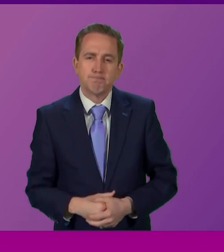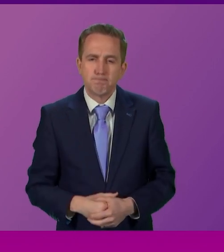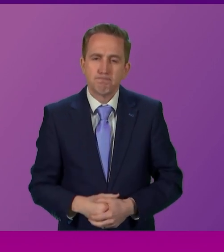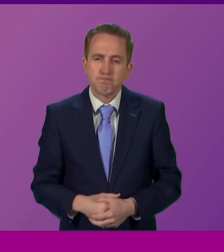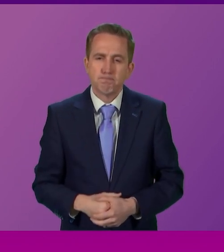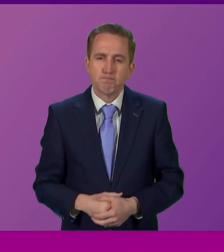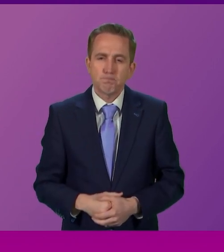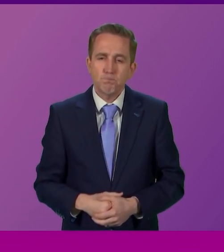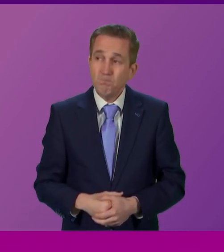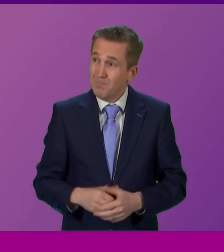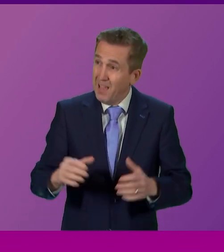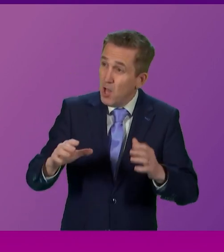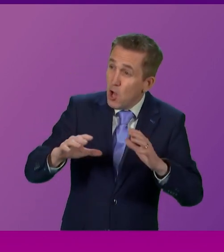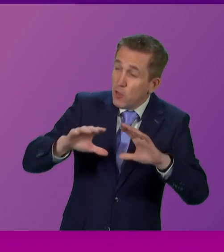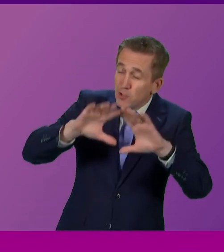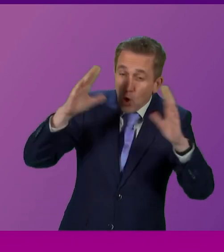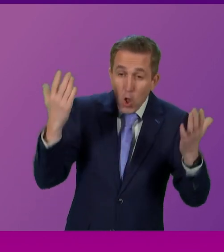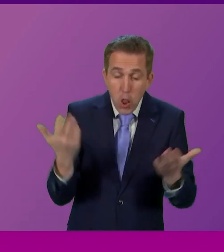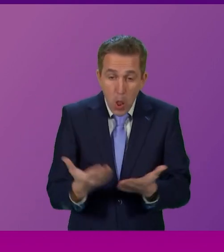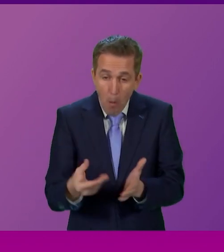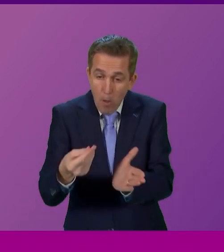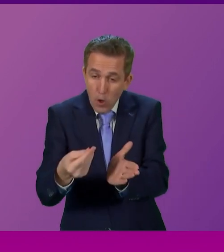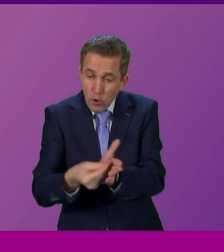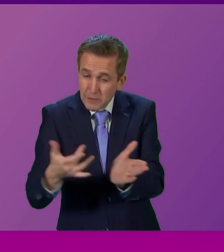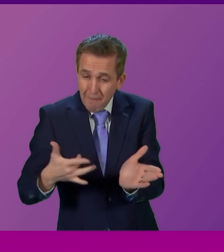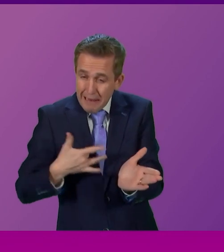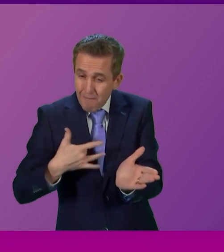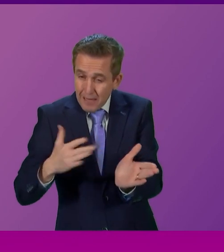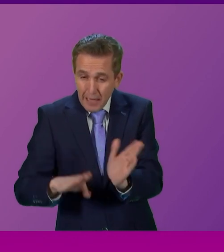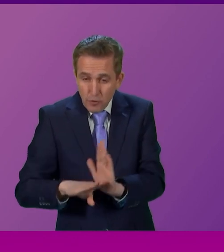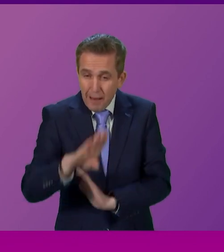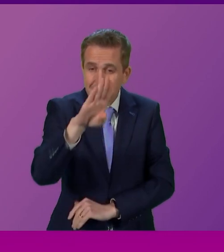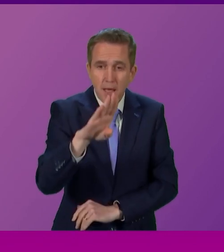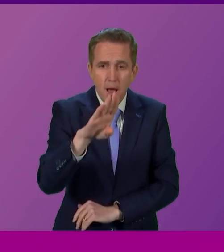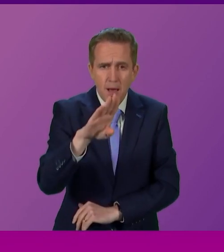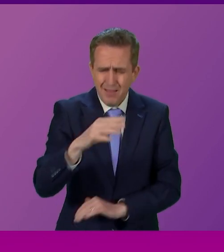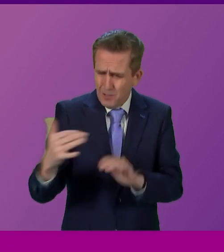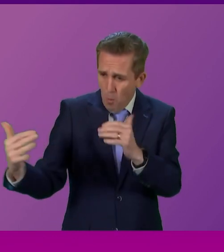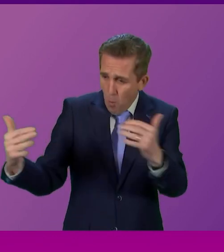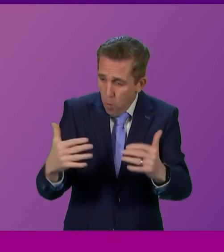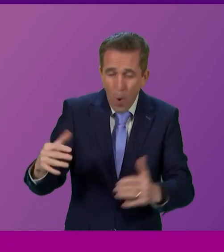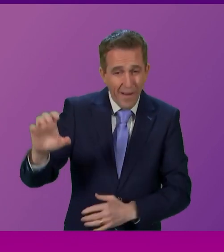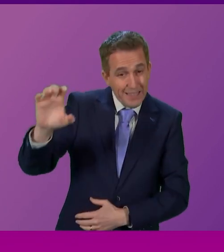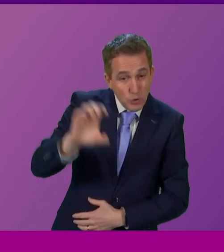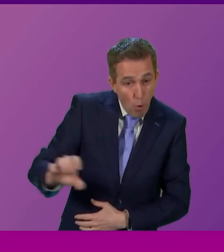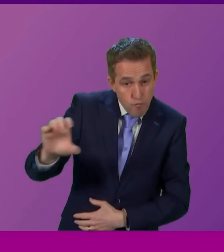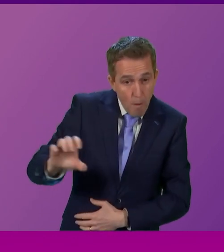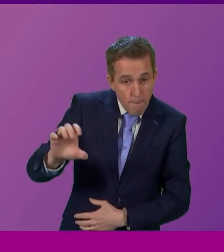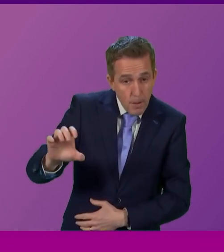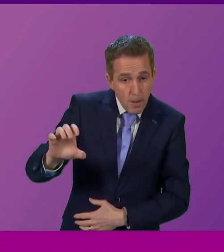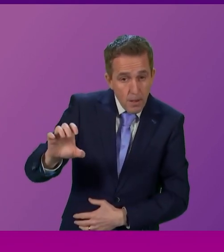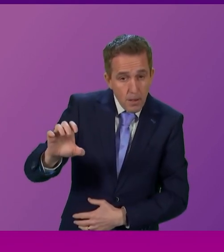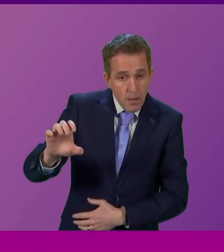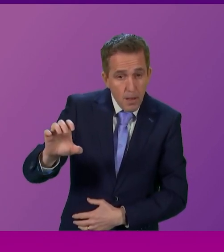have an ongoing global cost-of-living crisis. We have a bitter and violent war in Europe, and we have total turmoil